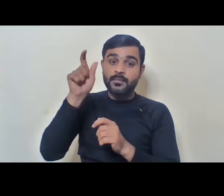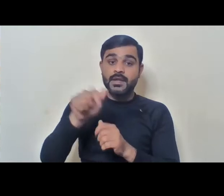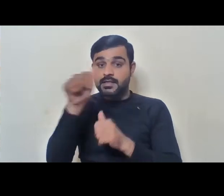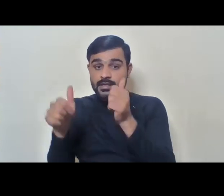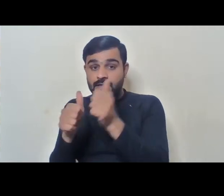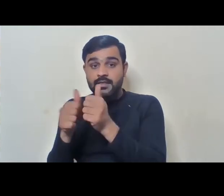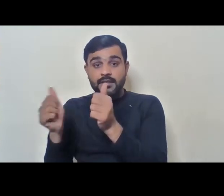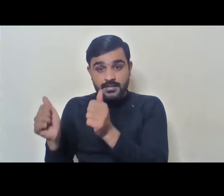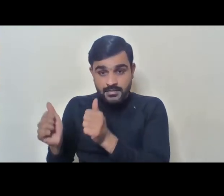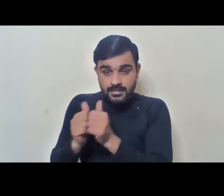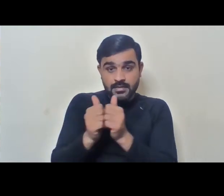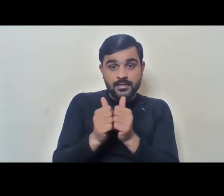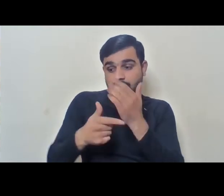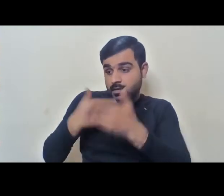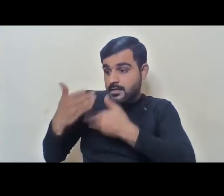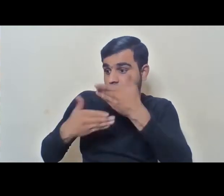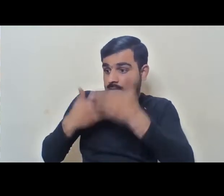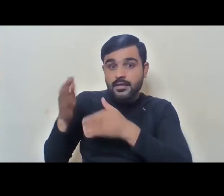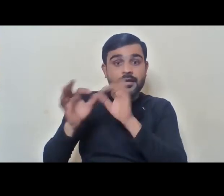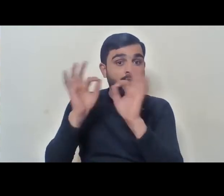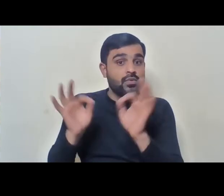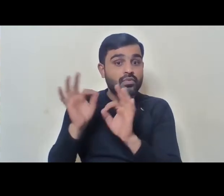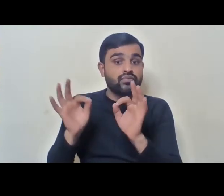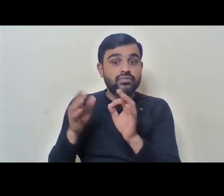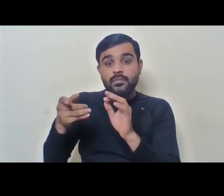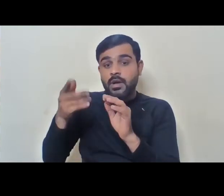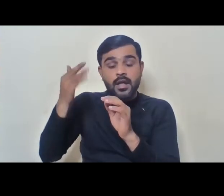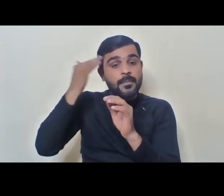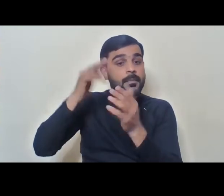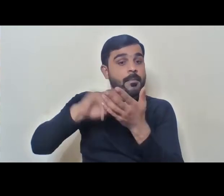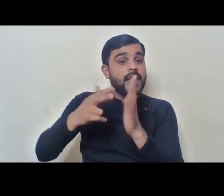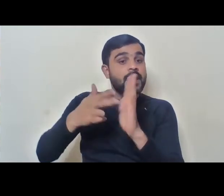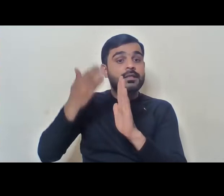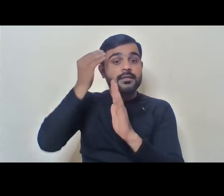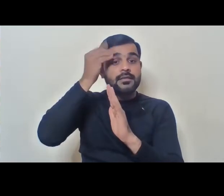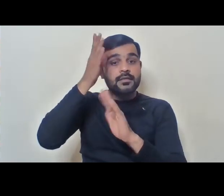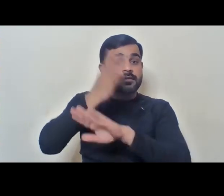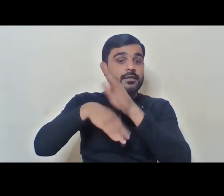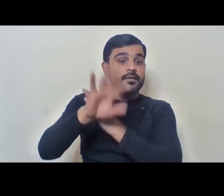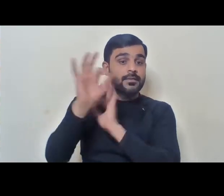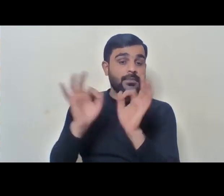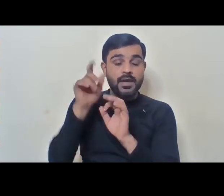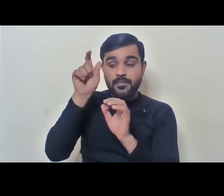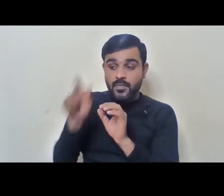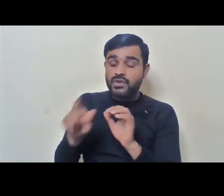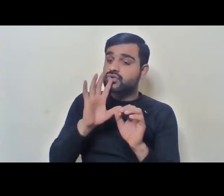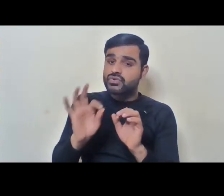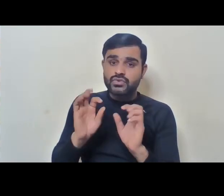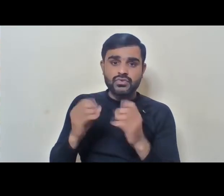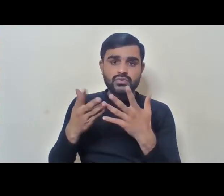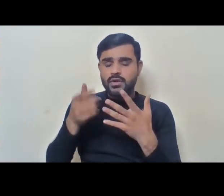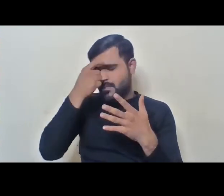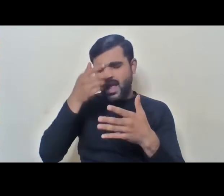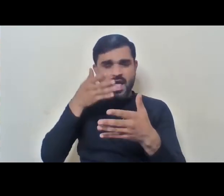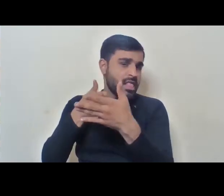nobody is trained or exposed to disability rights issues and so then that person actually starts facing a